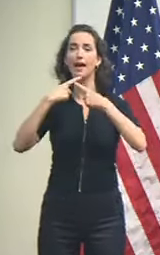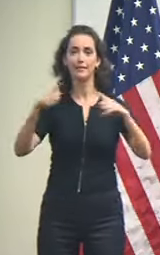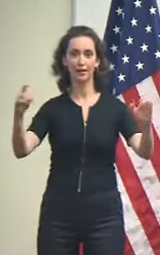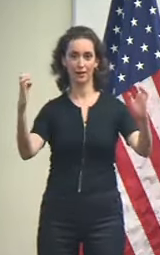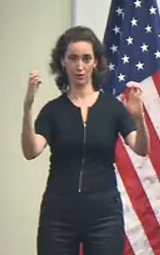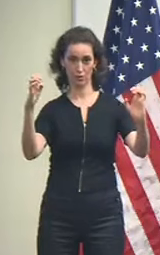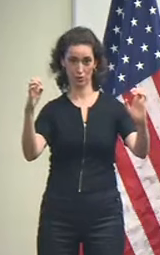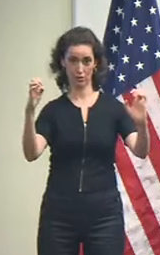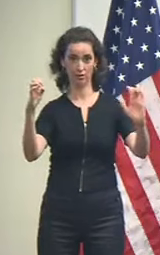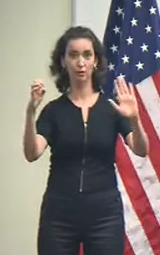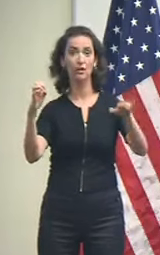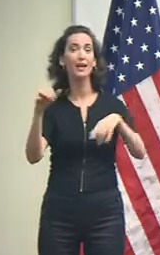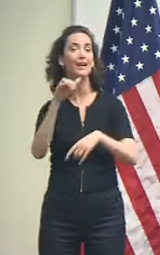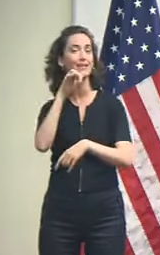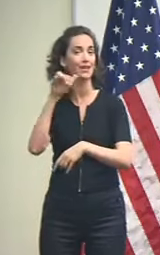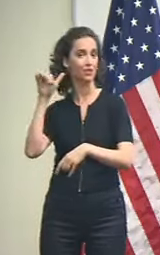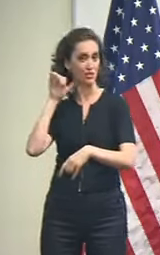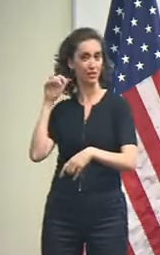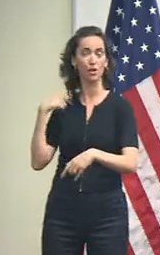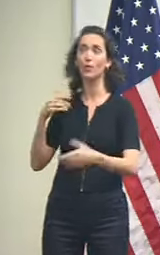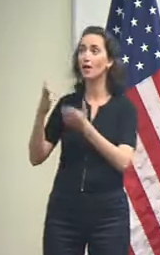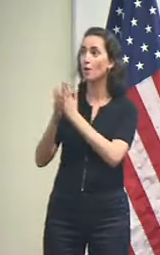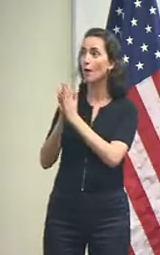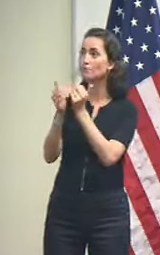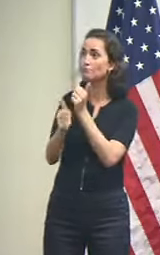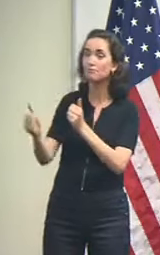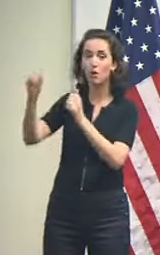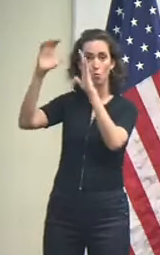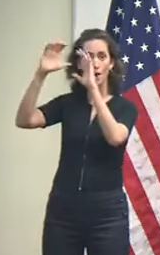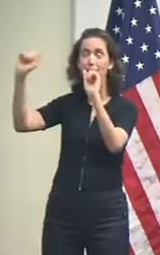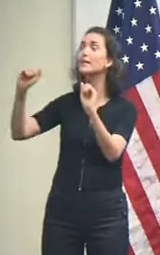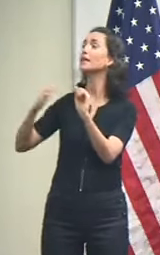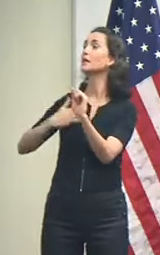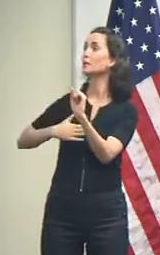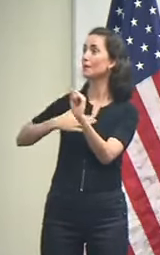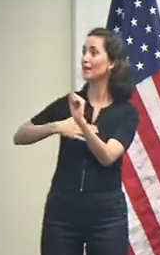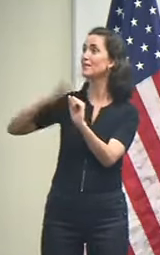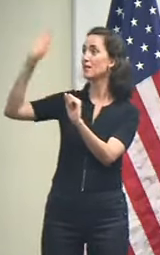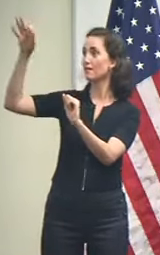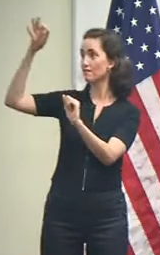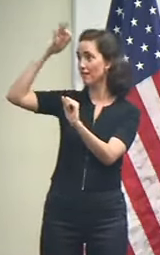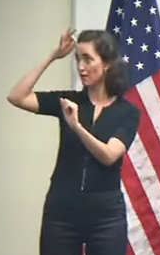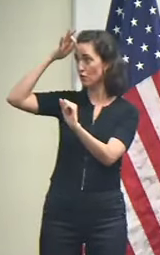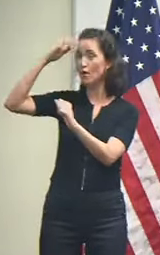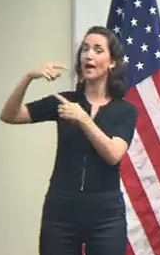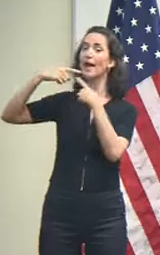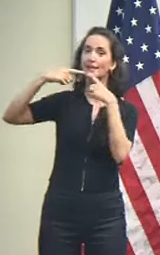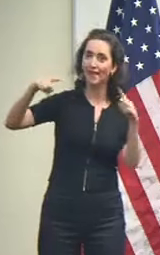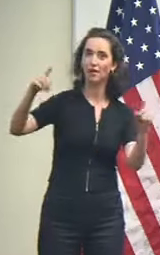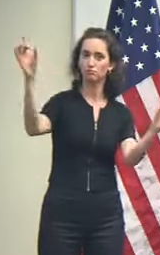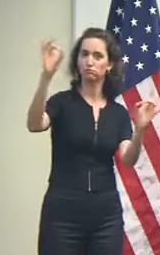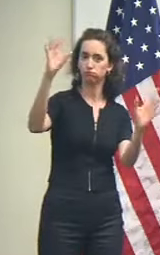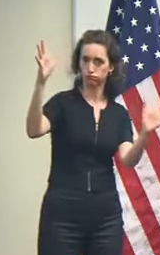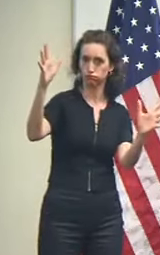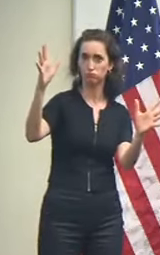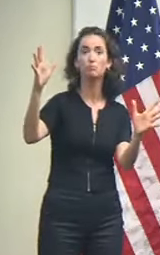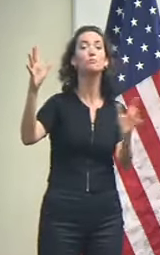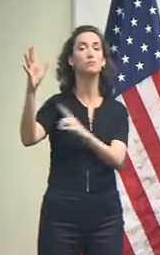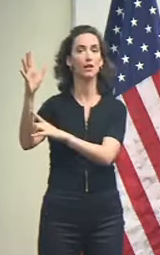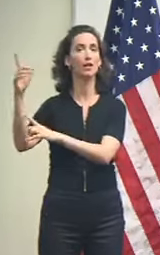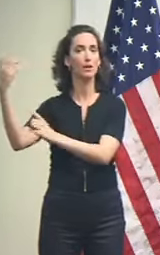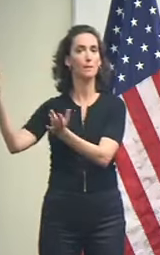Yesterday, we requested from the president a pre-landfall federal disaster declaration, which he granted